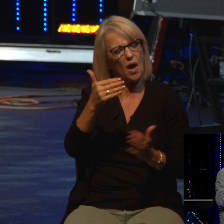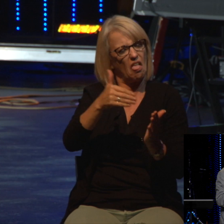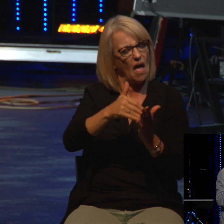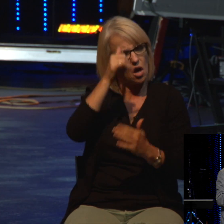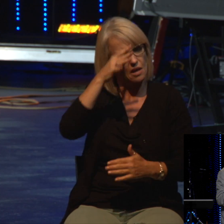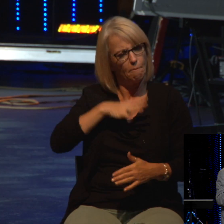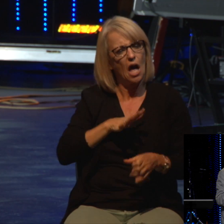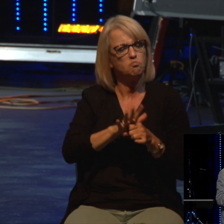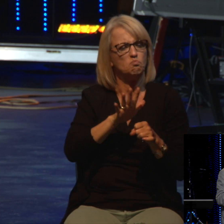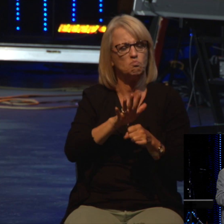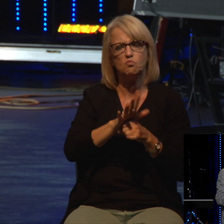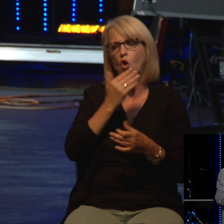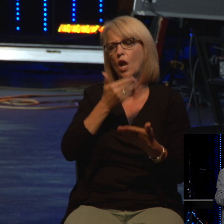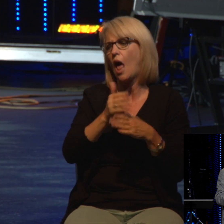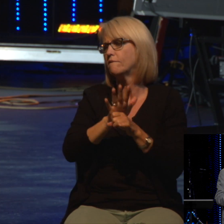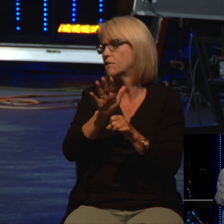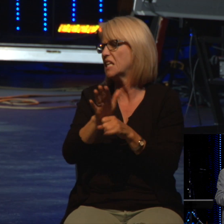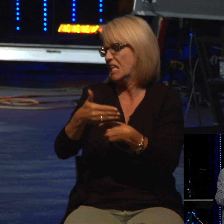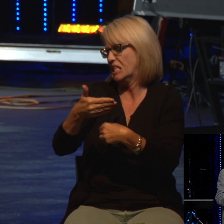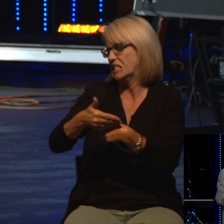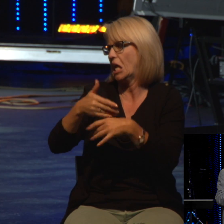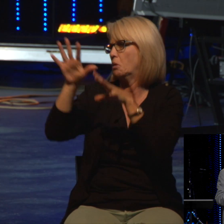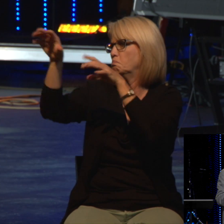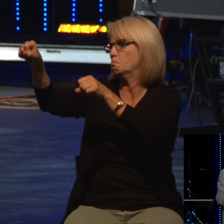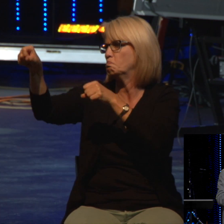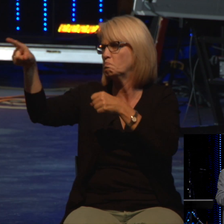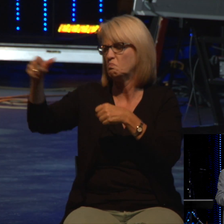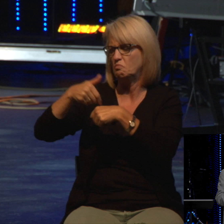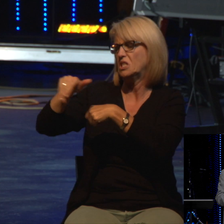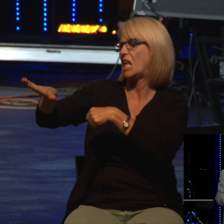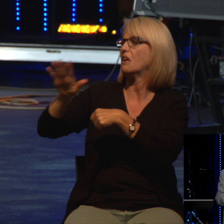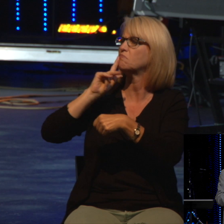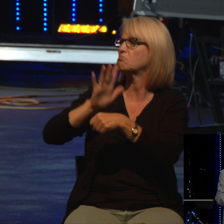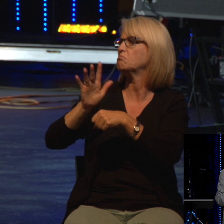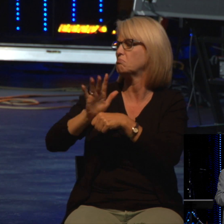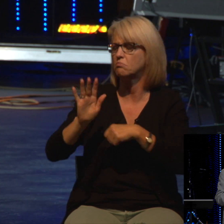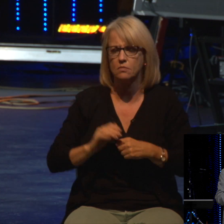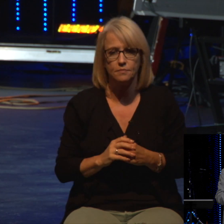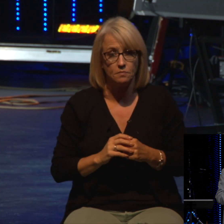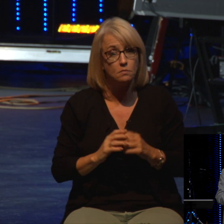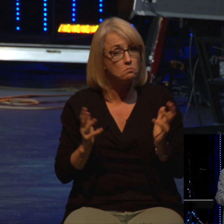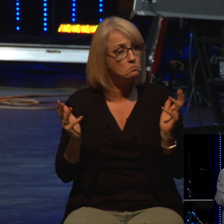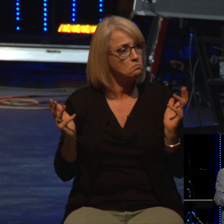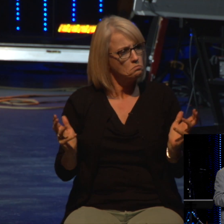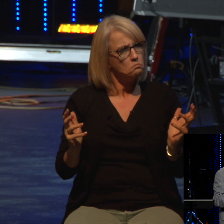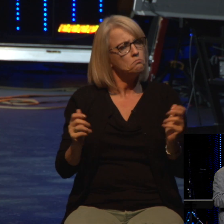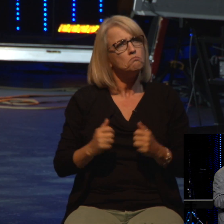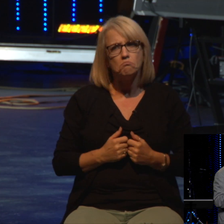men will take it easily. Just send that many. We'll be all right. Now, when I read that, I find